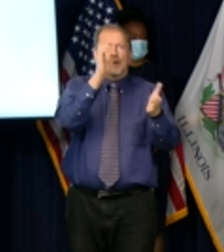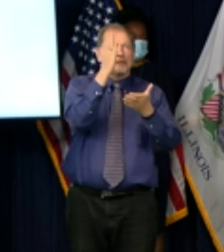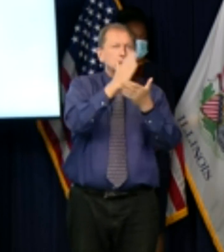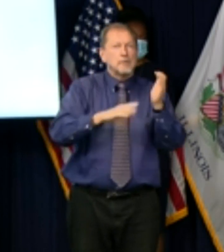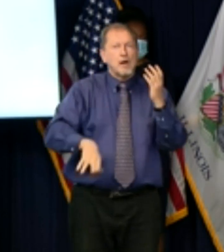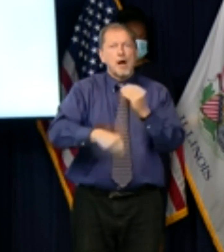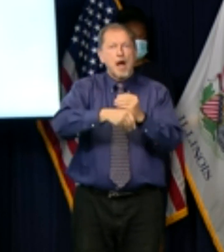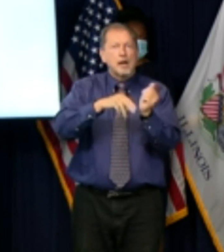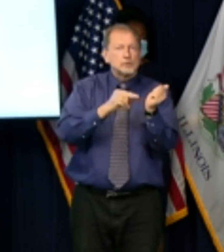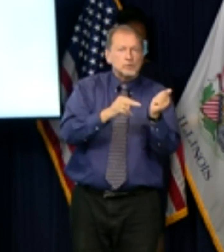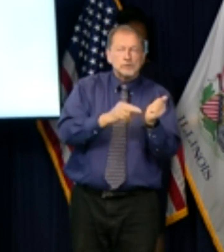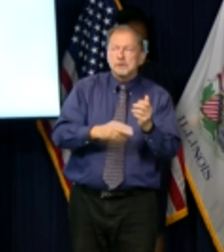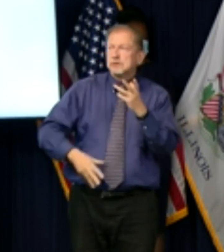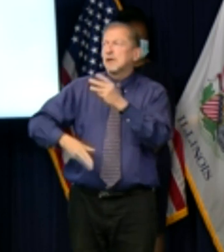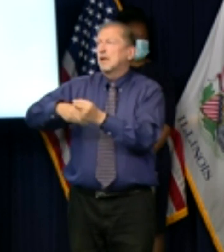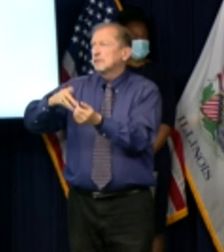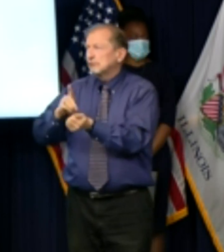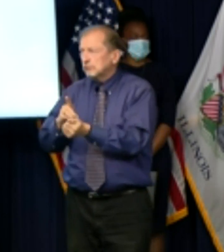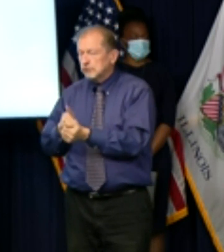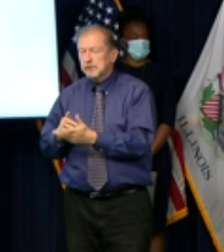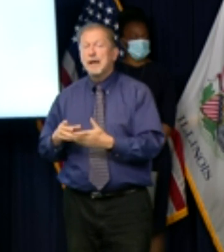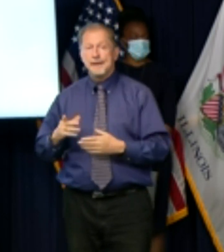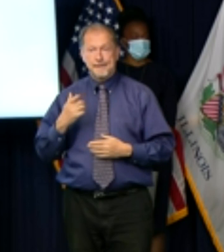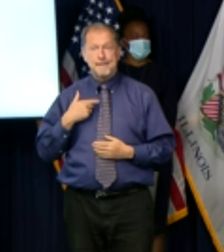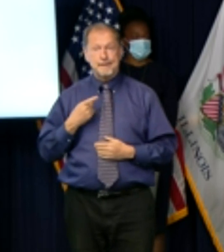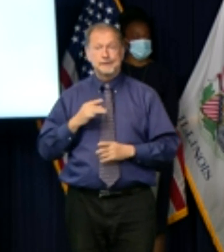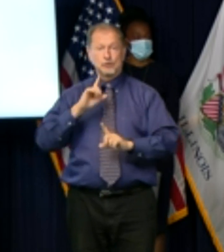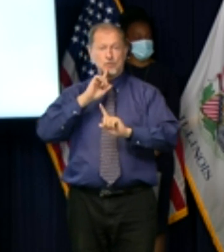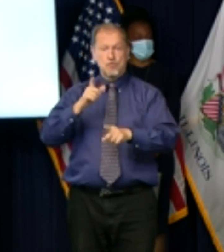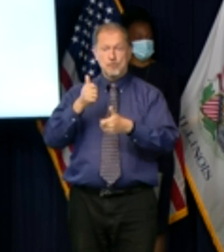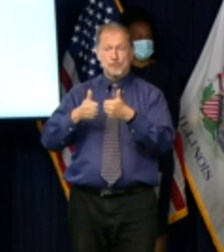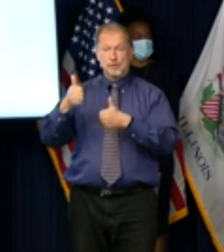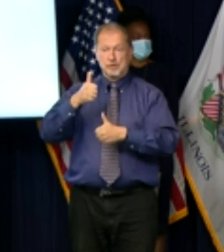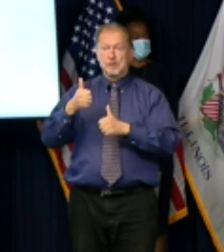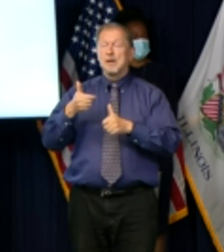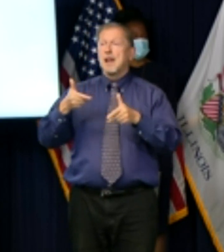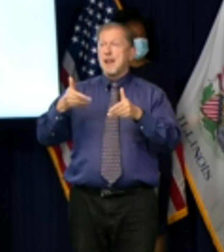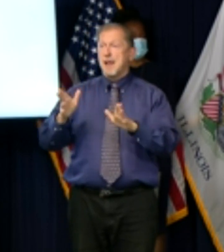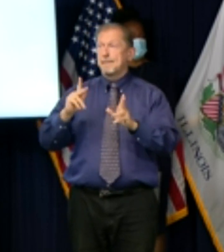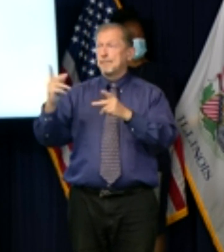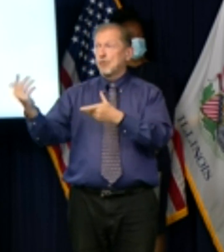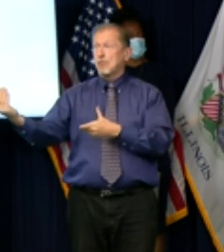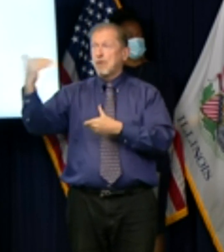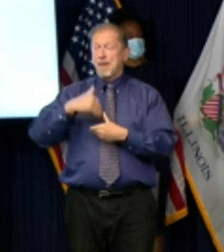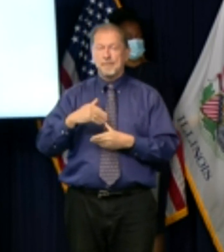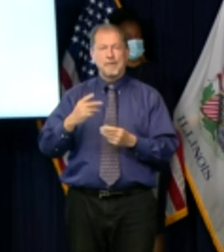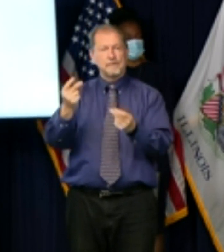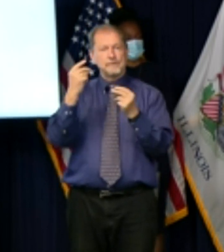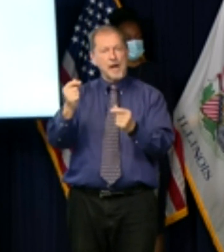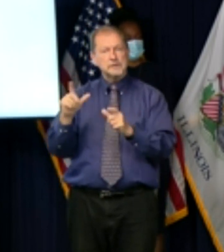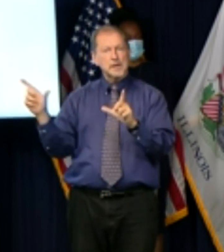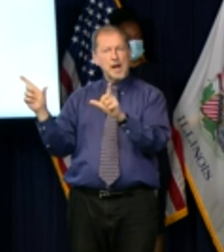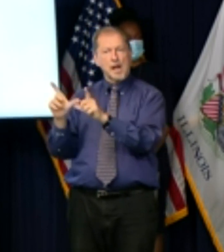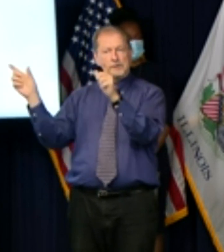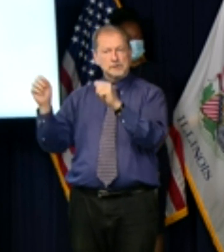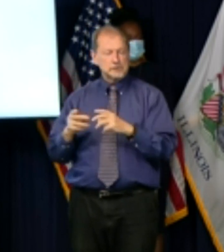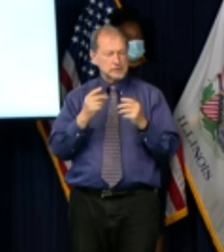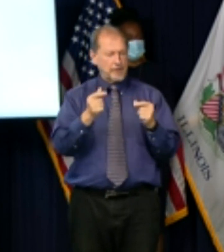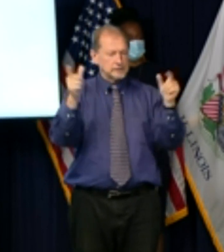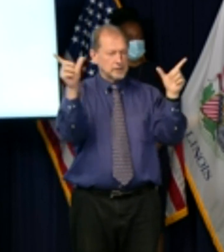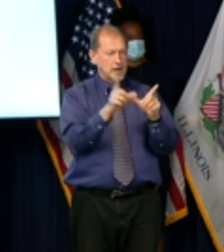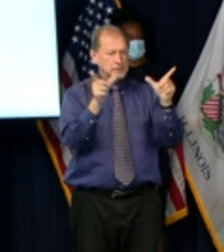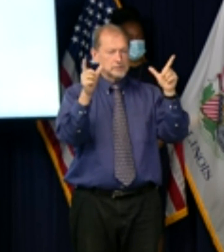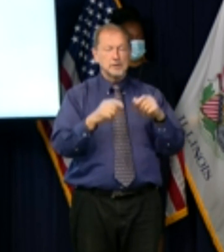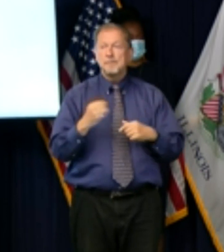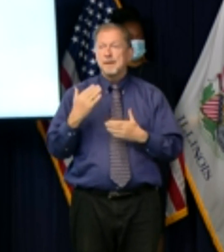could you know that i issued an executive order that allowed people to come into the health care industry who are either just on the verge of getting